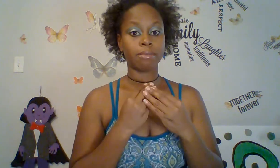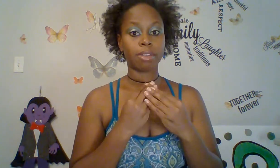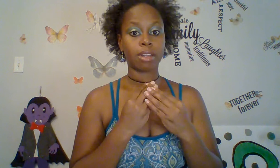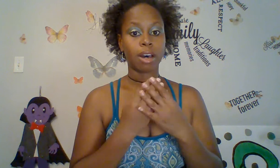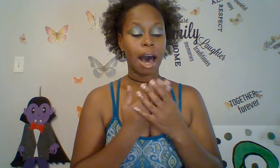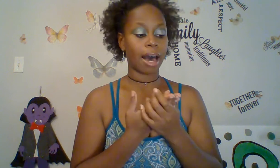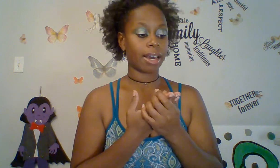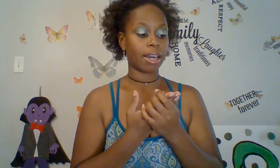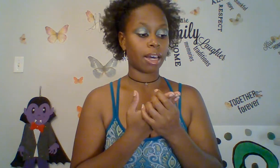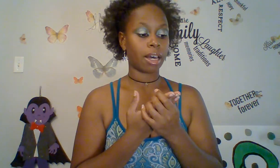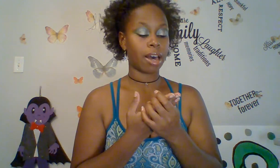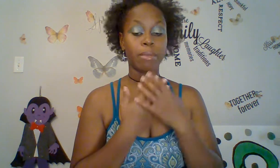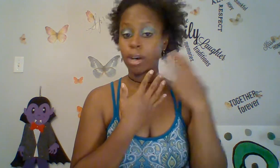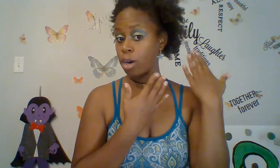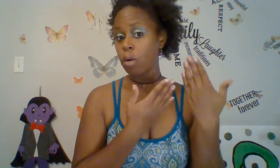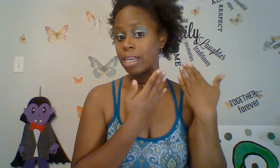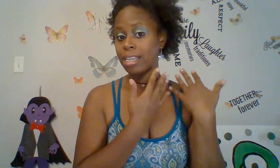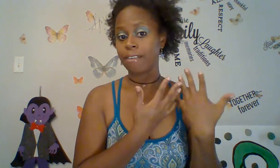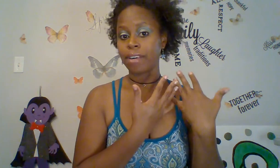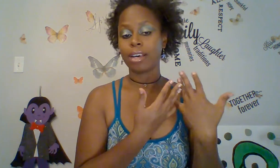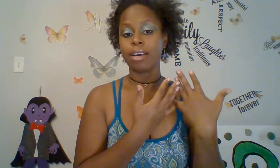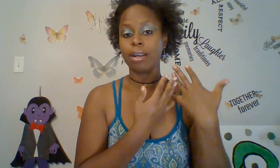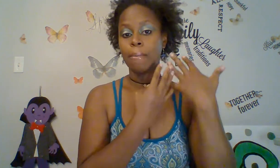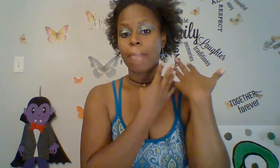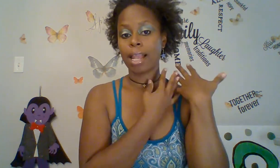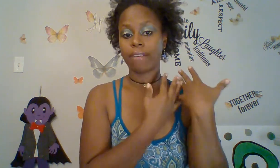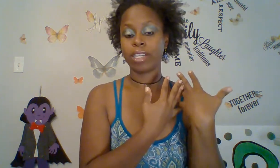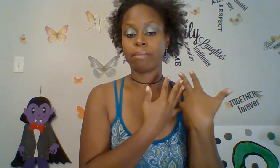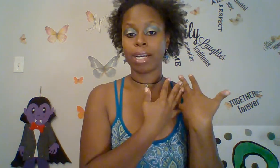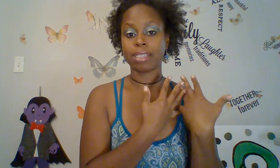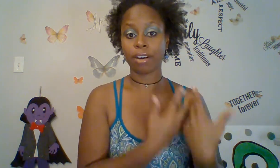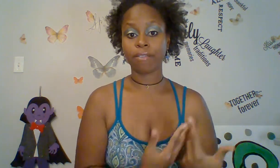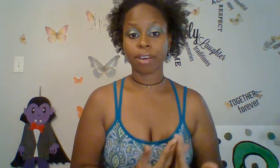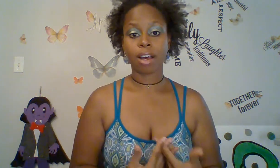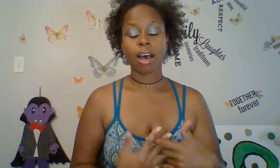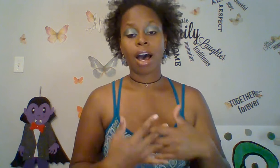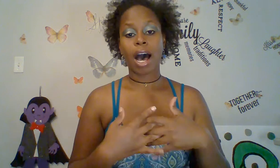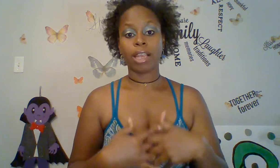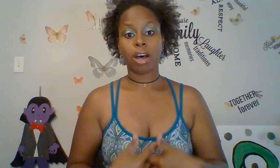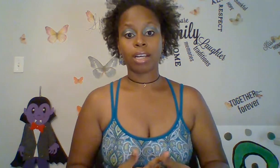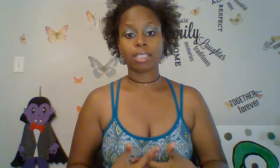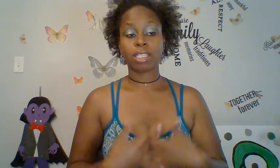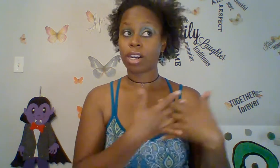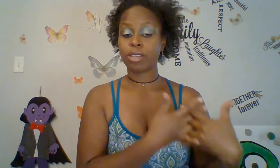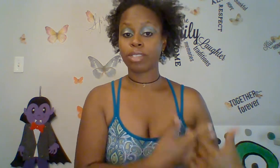I am going deaf in my left ear myself. I lost, started losing